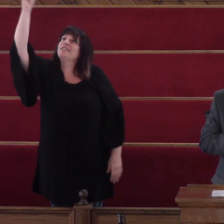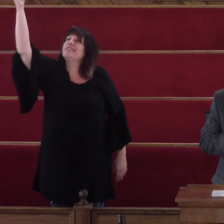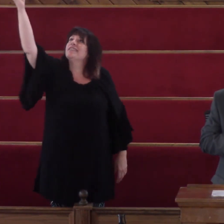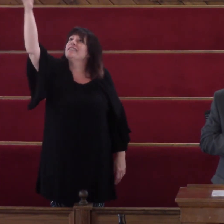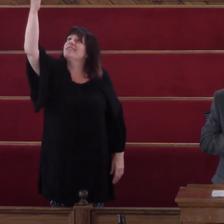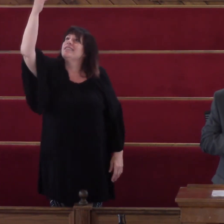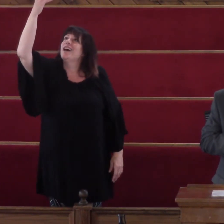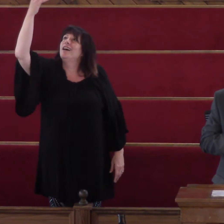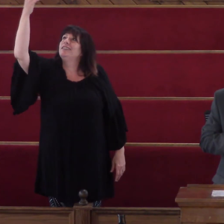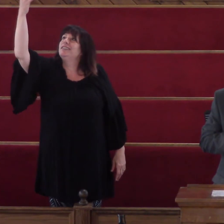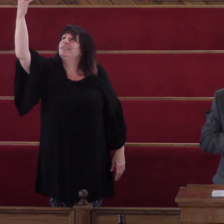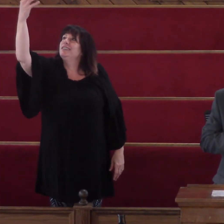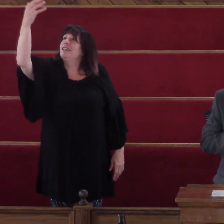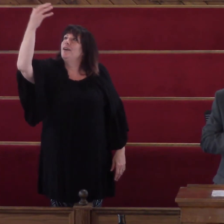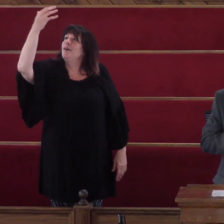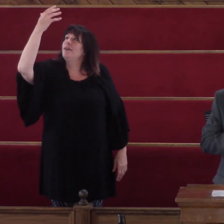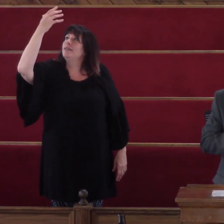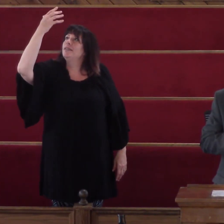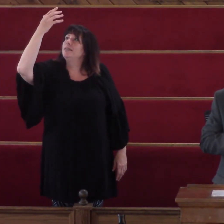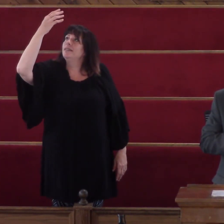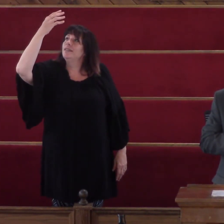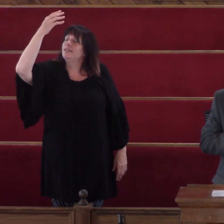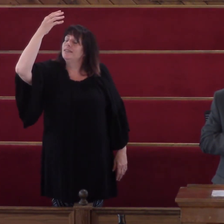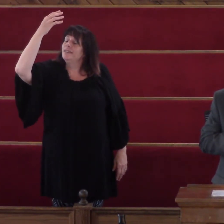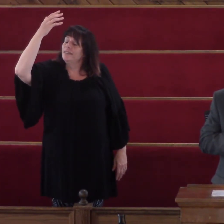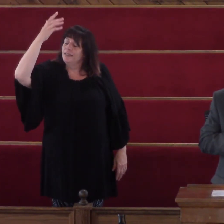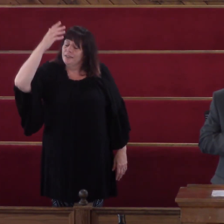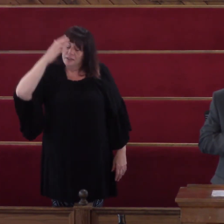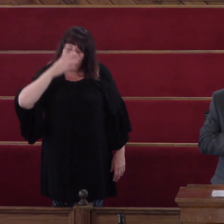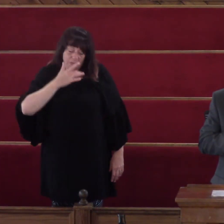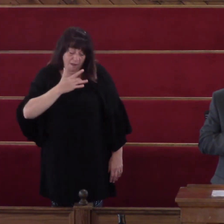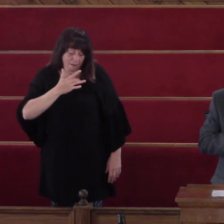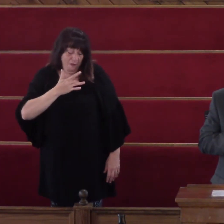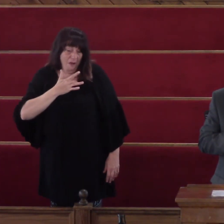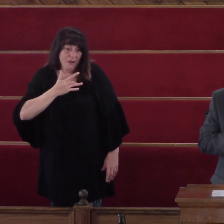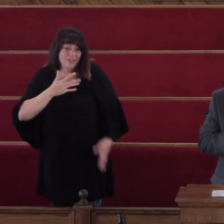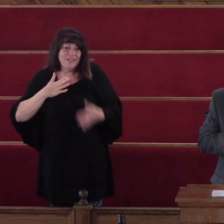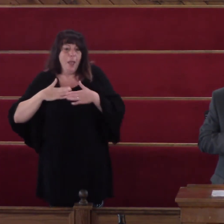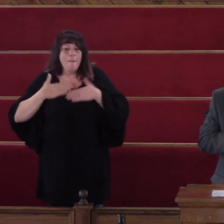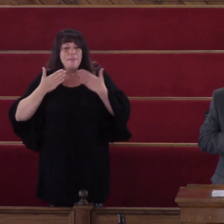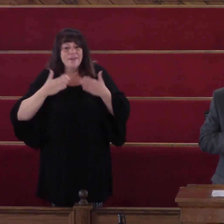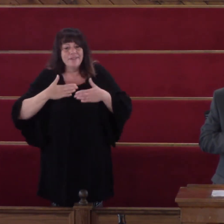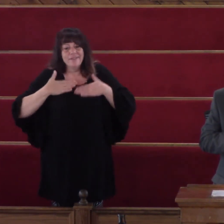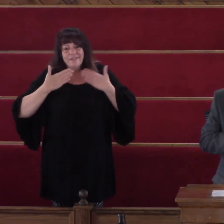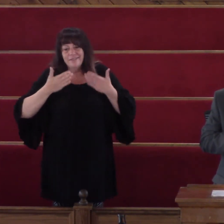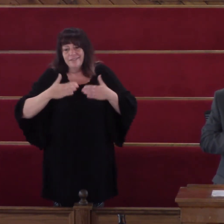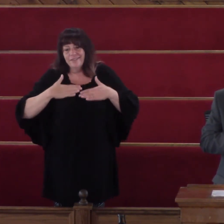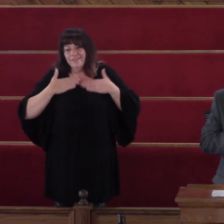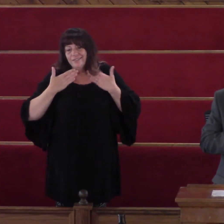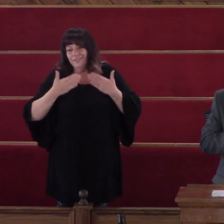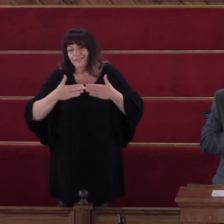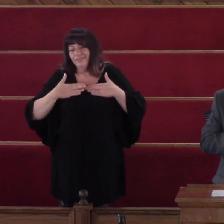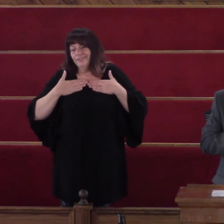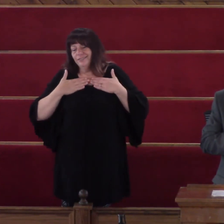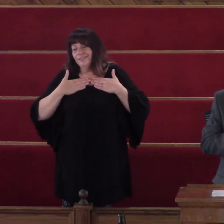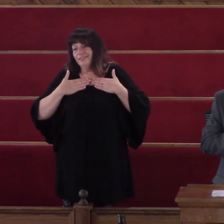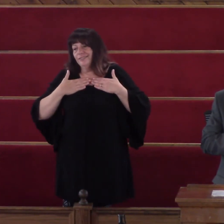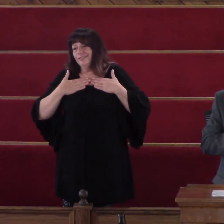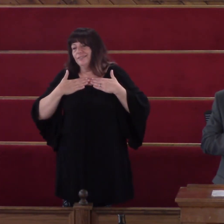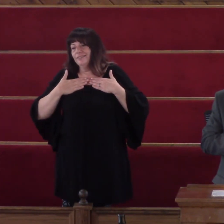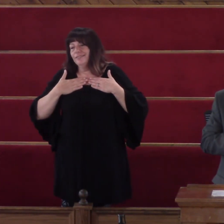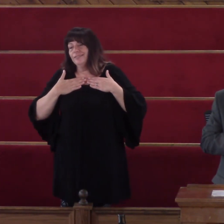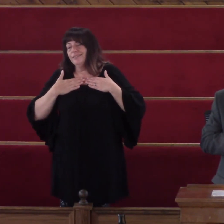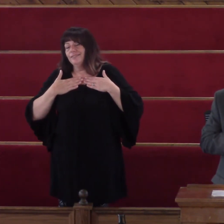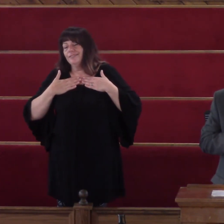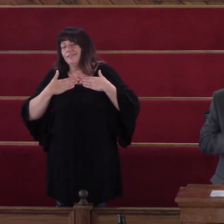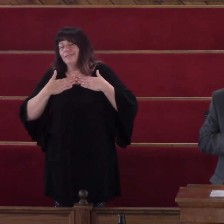bright My heart is filled My gladness Here above The cares